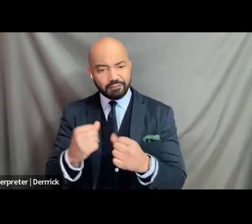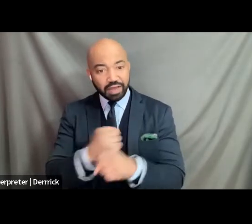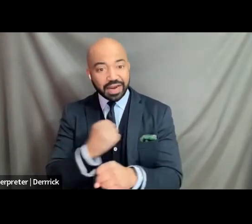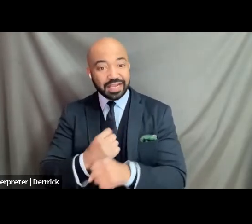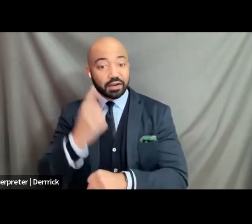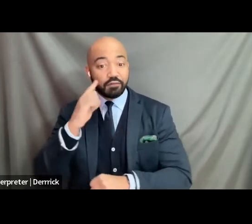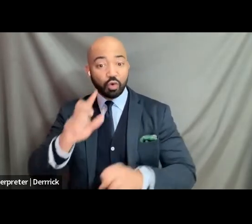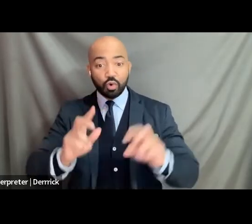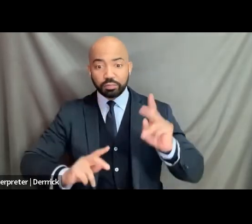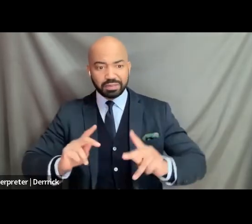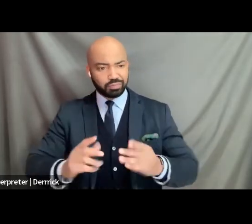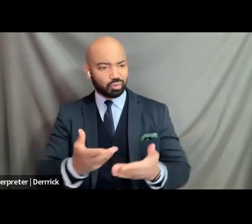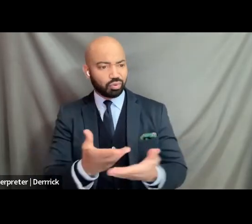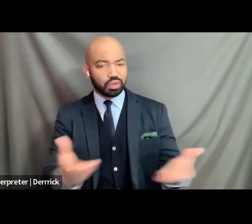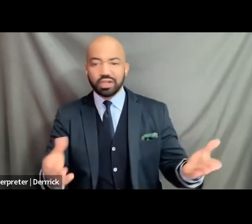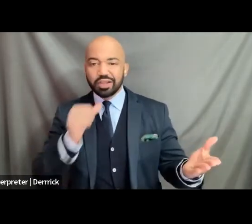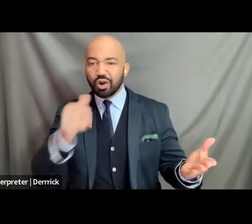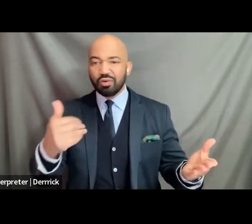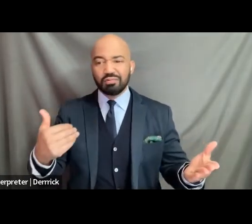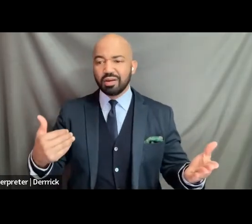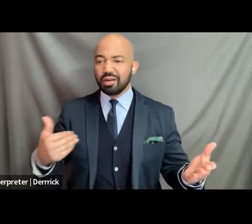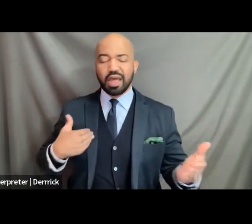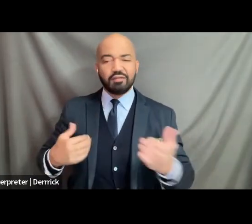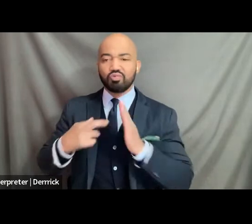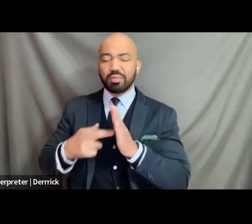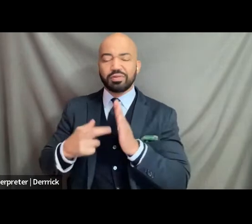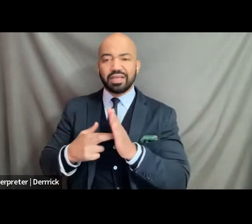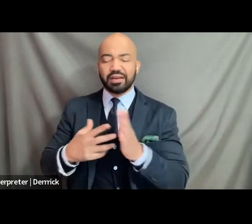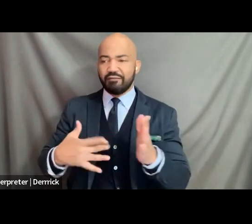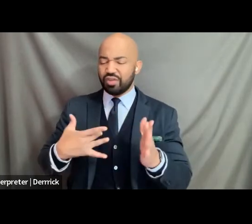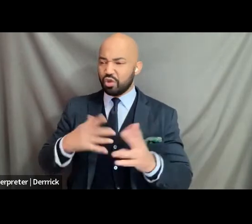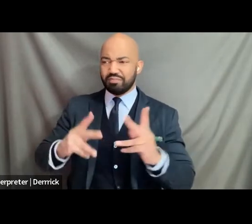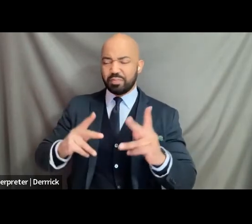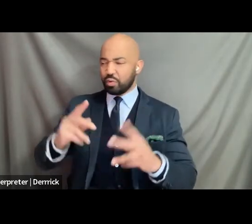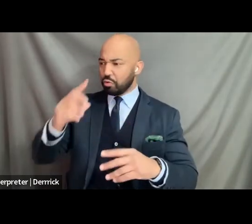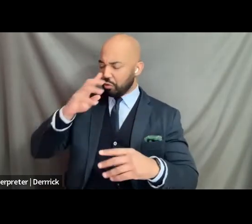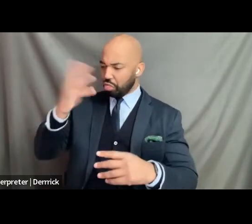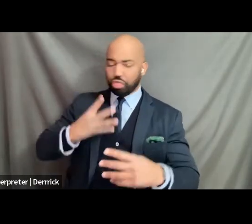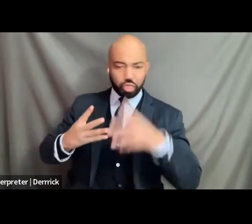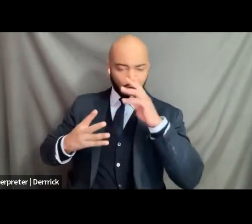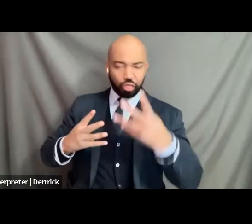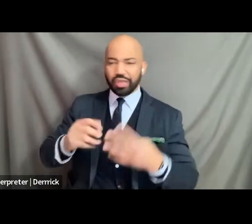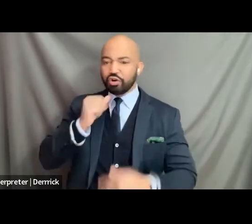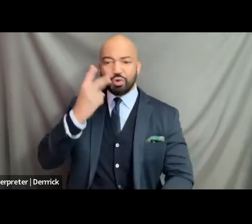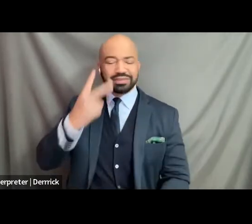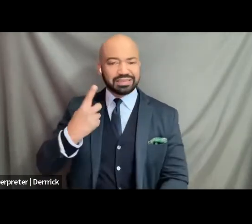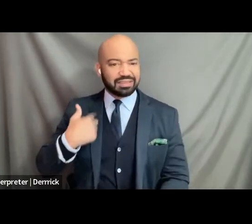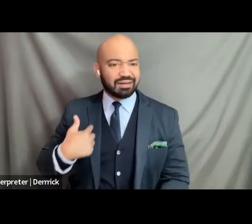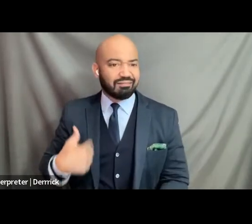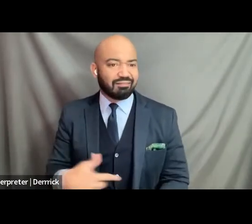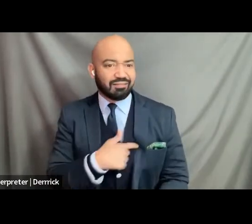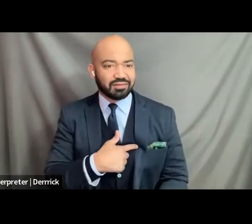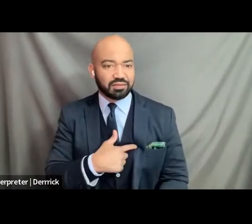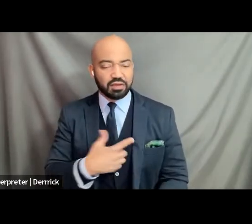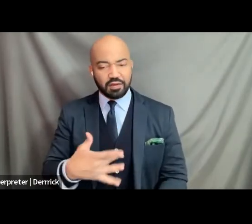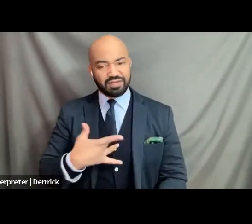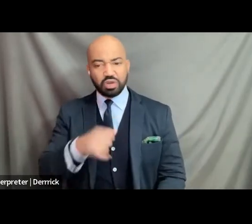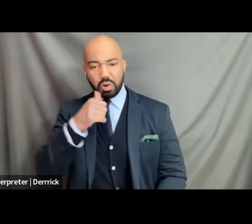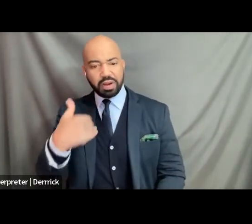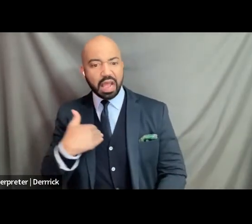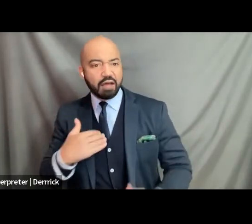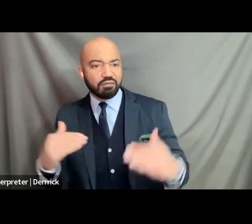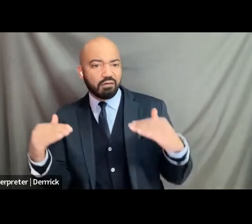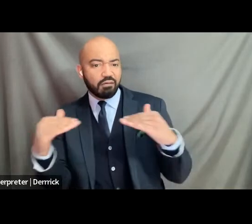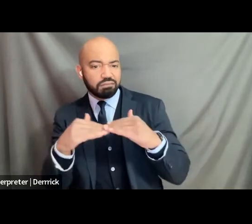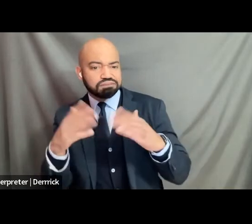folks who feel like they don't have that representation who feel that they don't have you know that you know those comrades um that